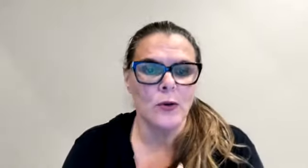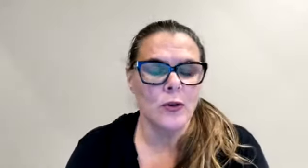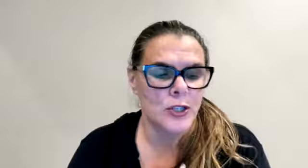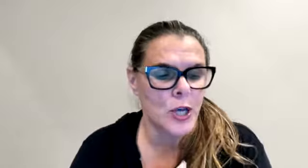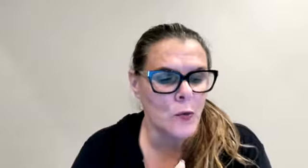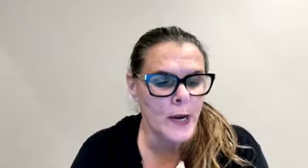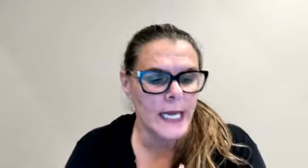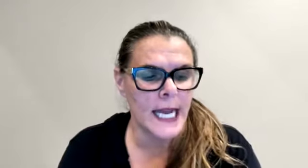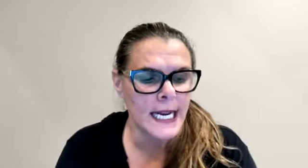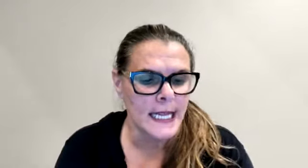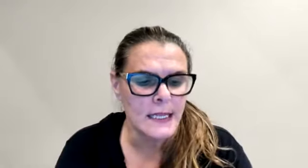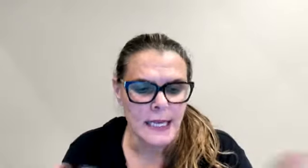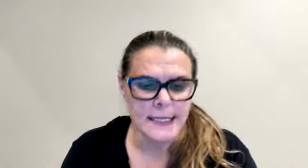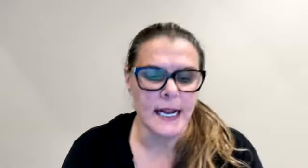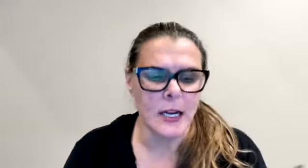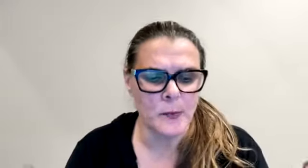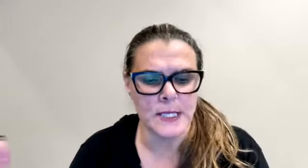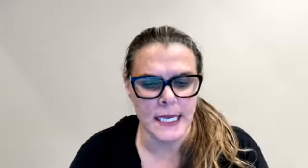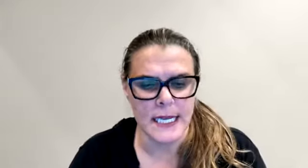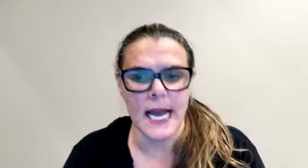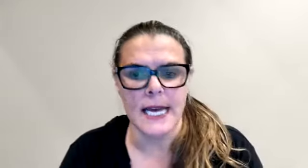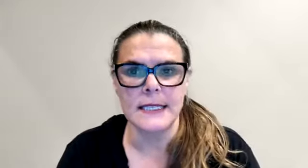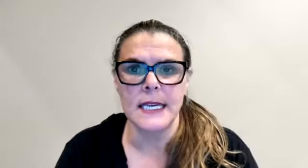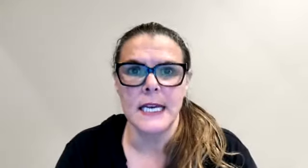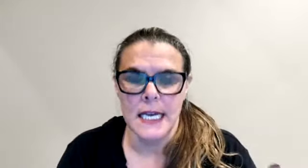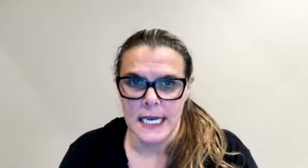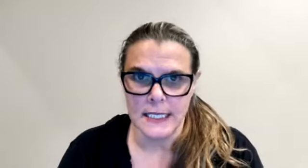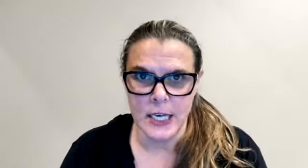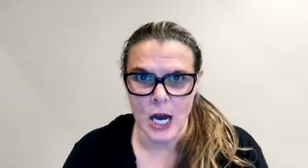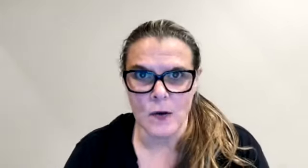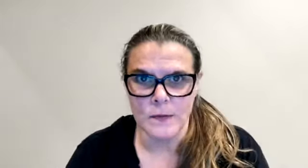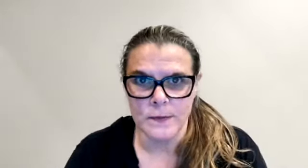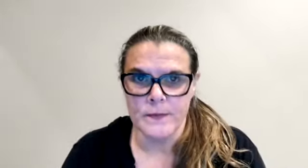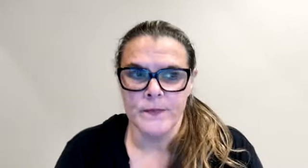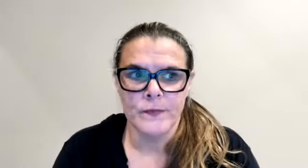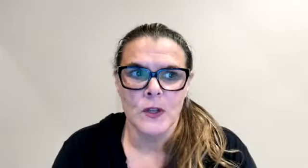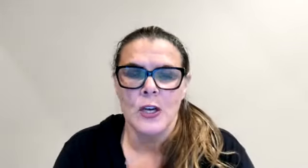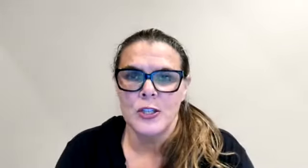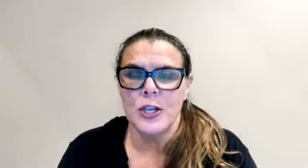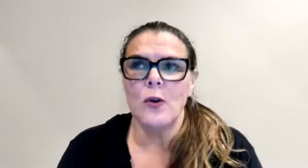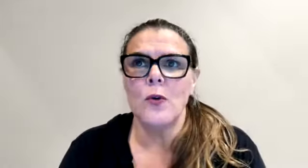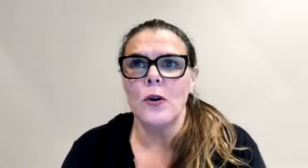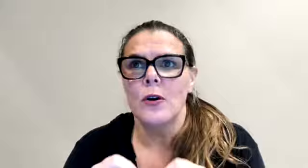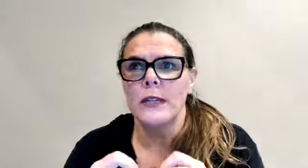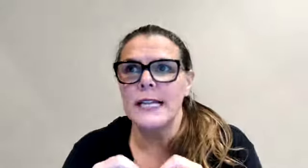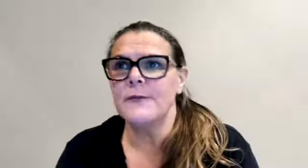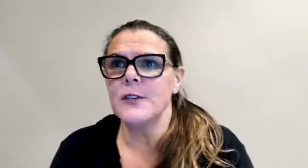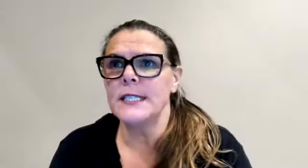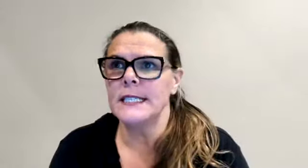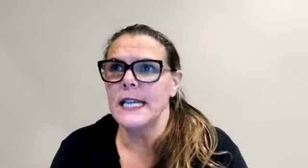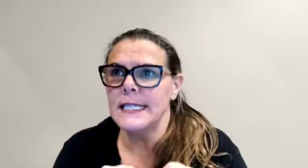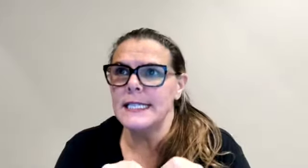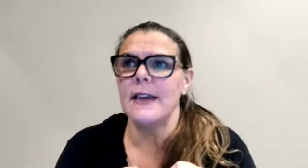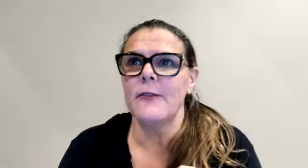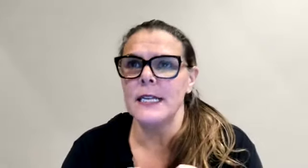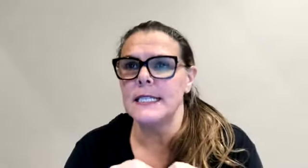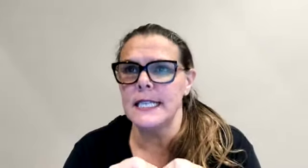So when anything less than 100% yes is a no. So let's say, for instance,